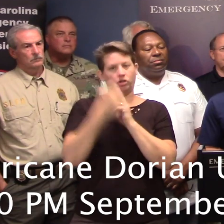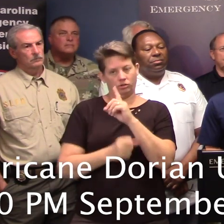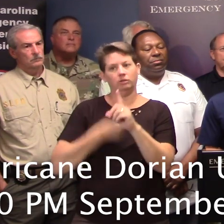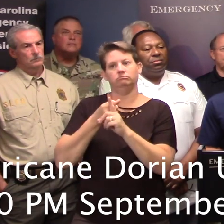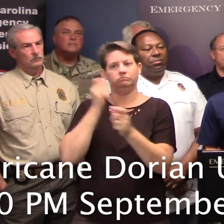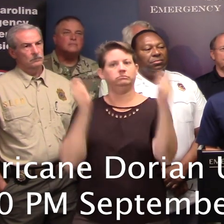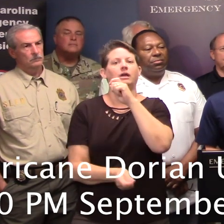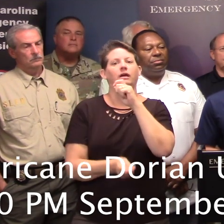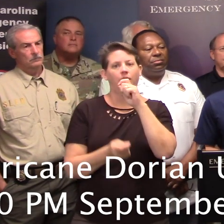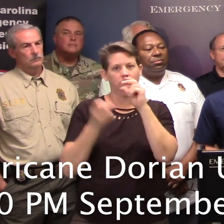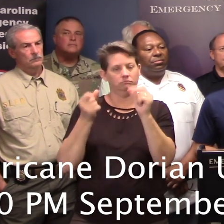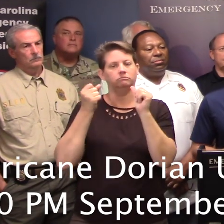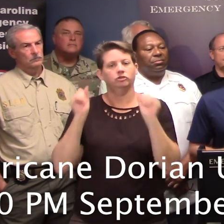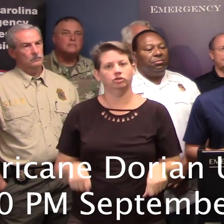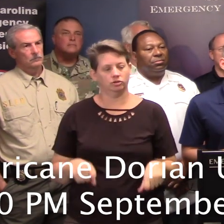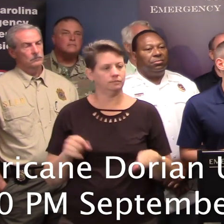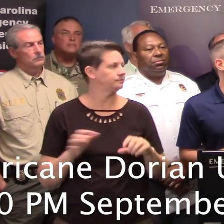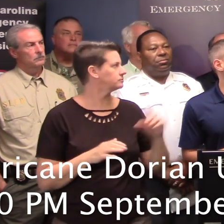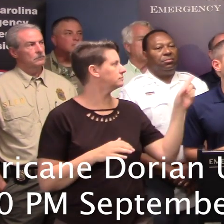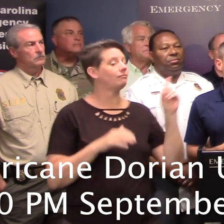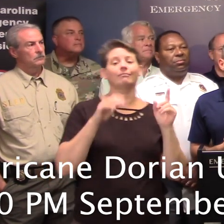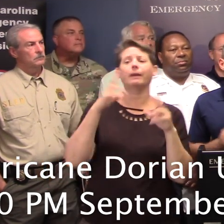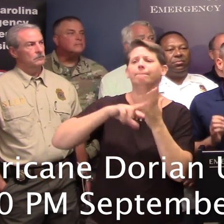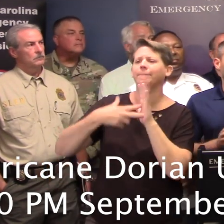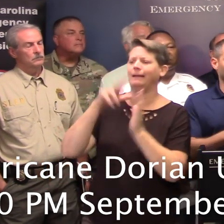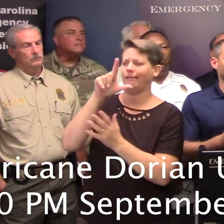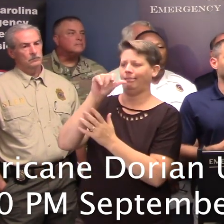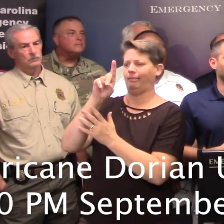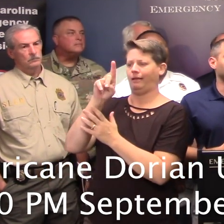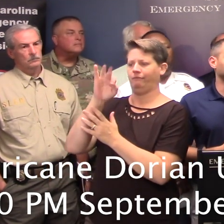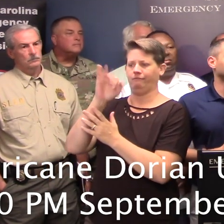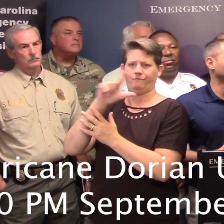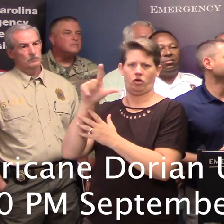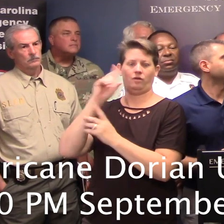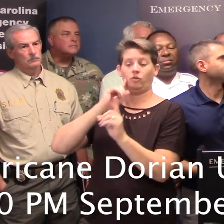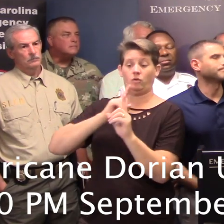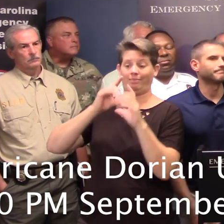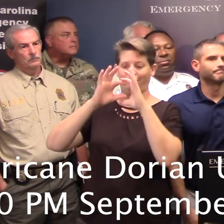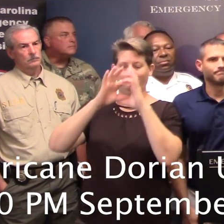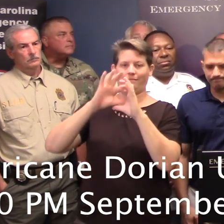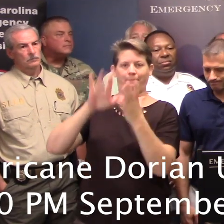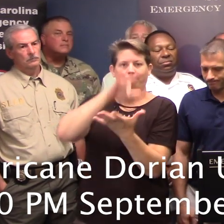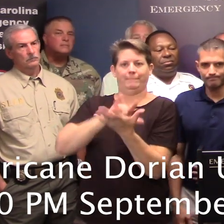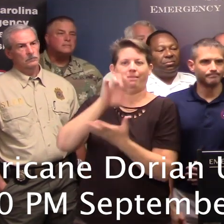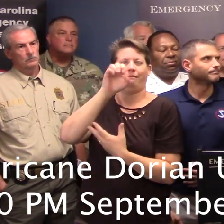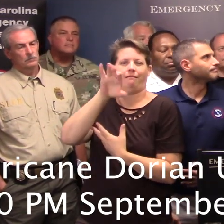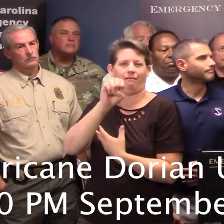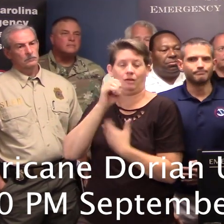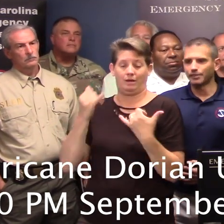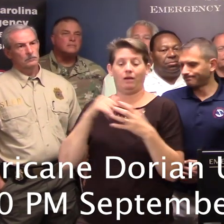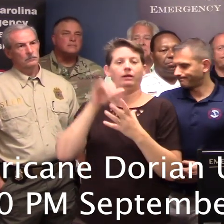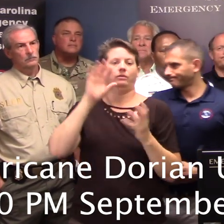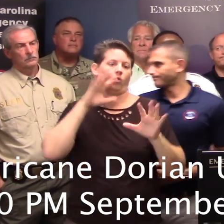increase the impacts that we see here. What landfall means is the eye of the hurricane touch the coast. Right now it's out in